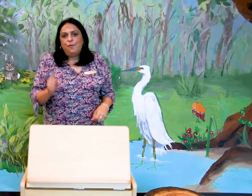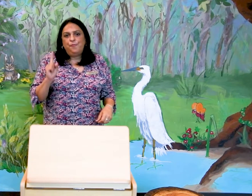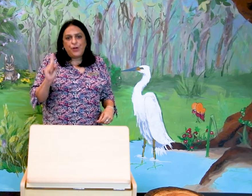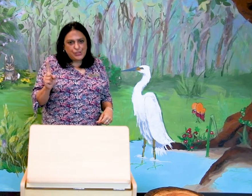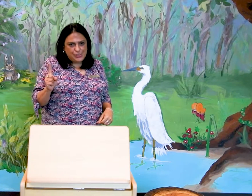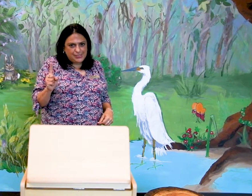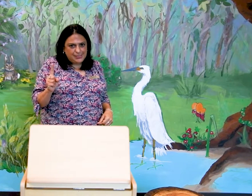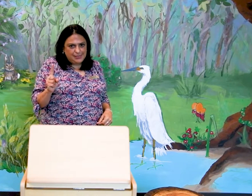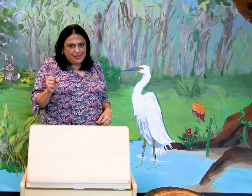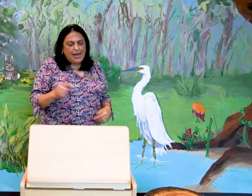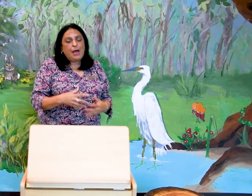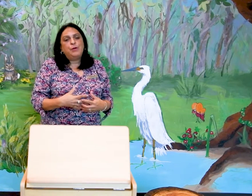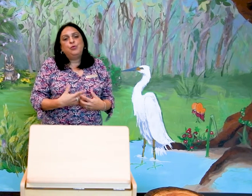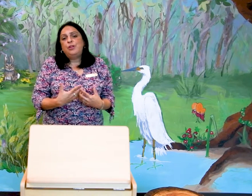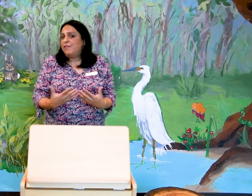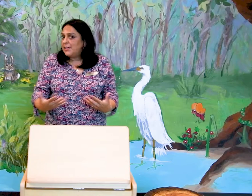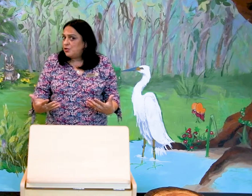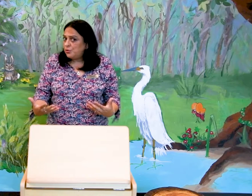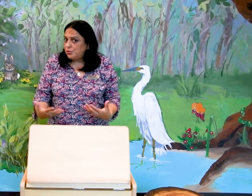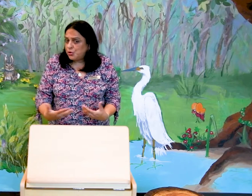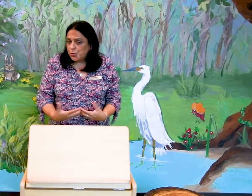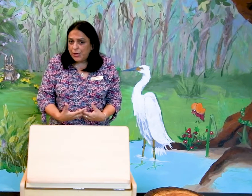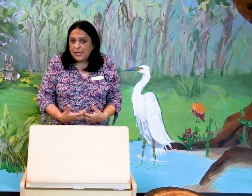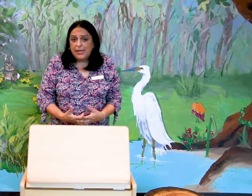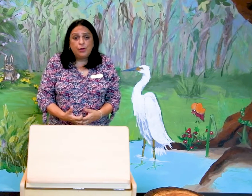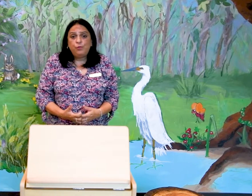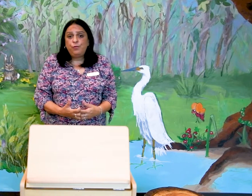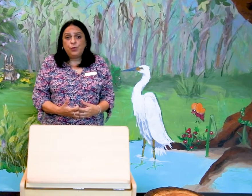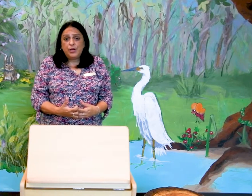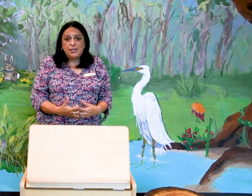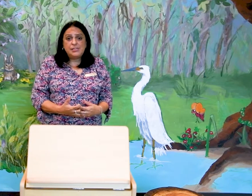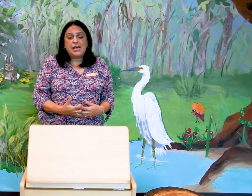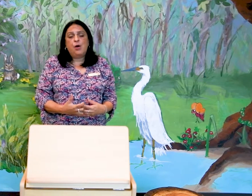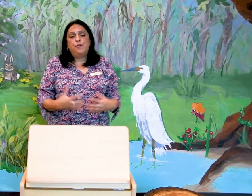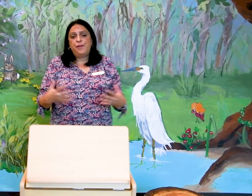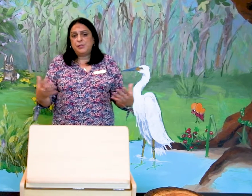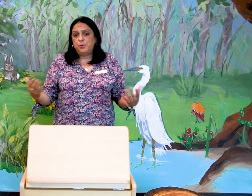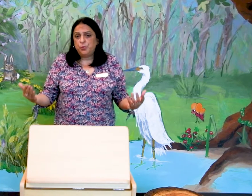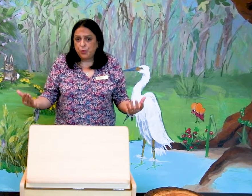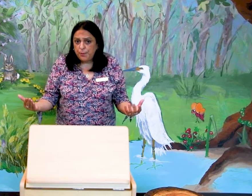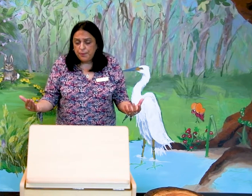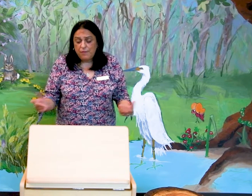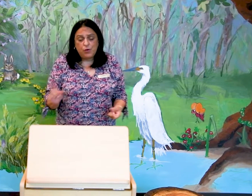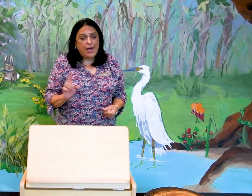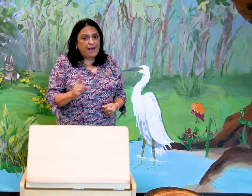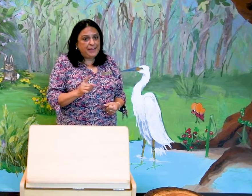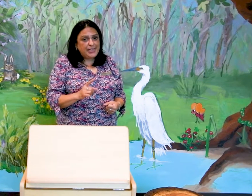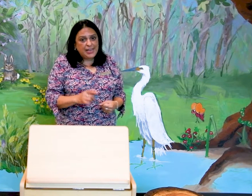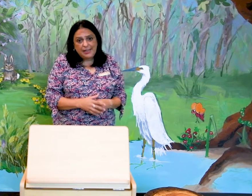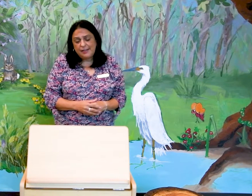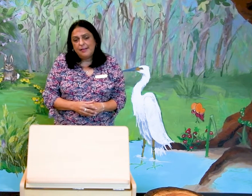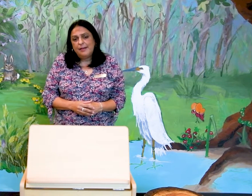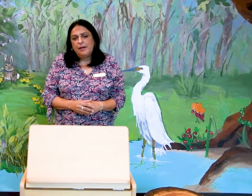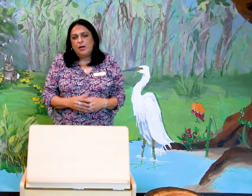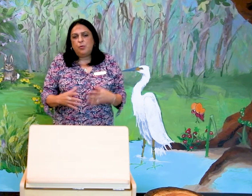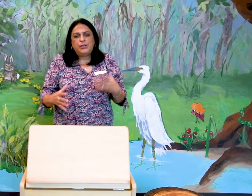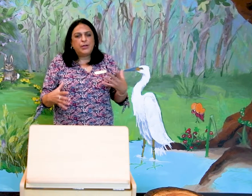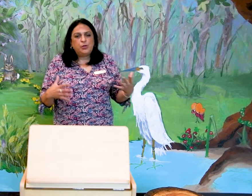First, I want to invite you to join Little Pflugers, our Facebook group, if you haven't yet. We try to